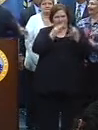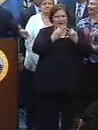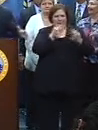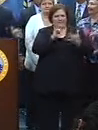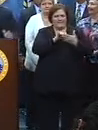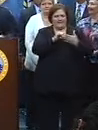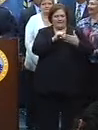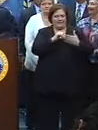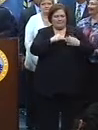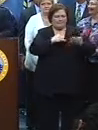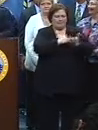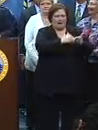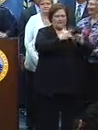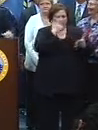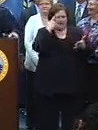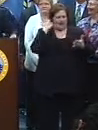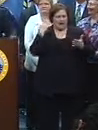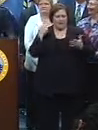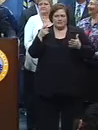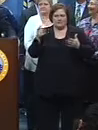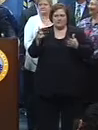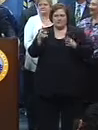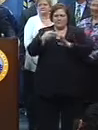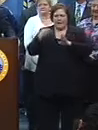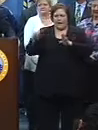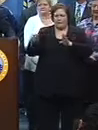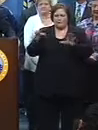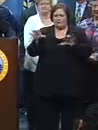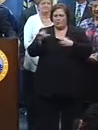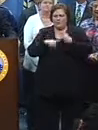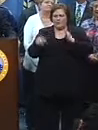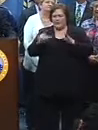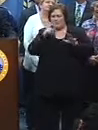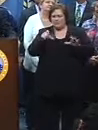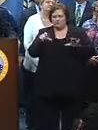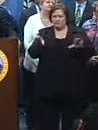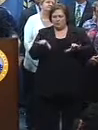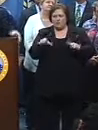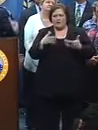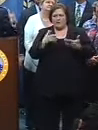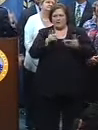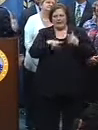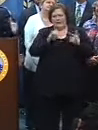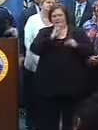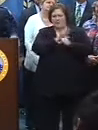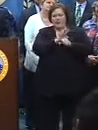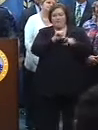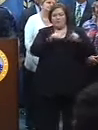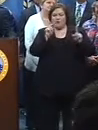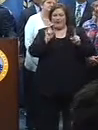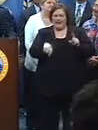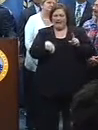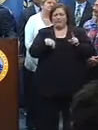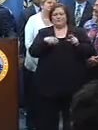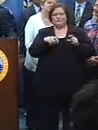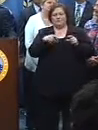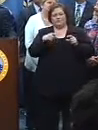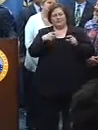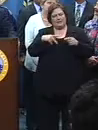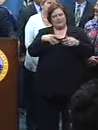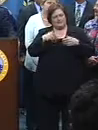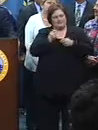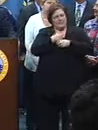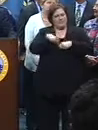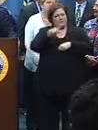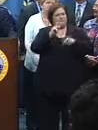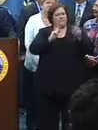boxed out because their neighbor was doing something that they shouldn't have done, and you can't always guarantee that. But, again, you have to leave it up to the citizens. What we will try to do